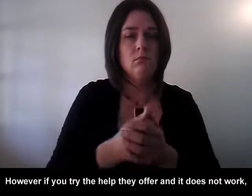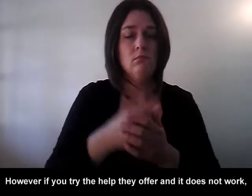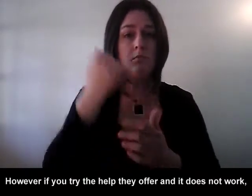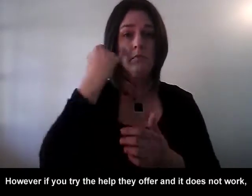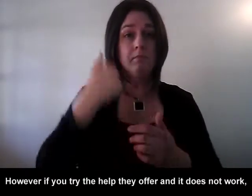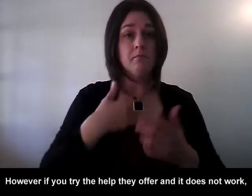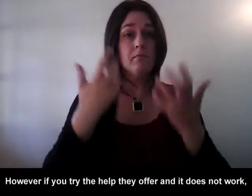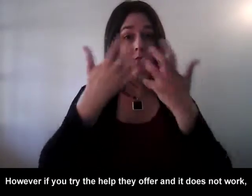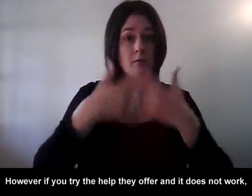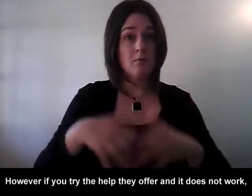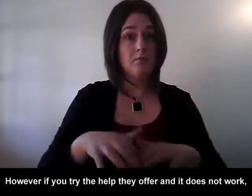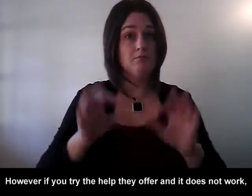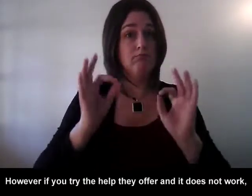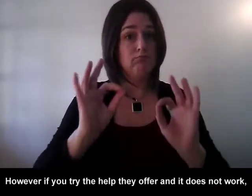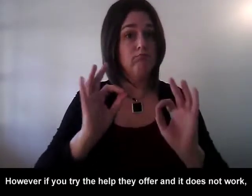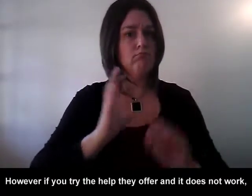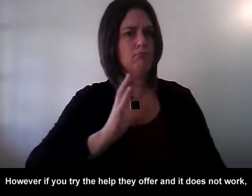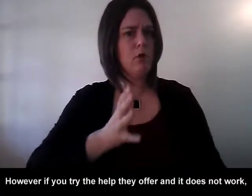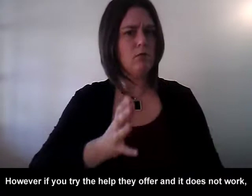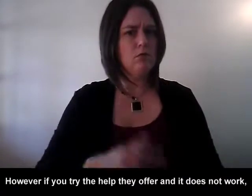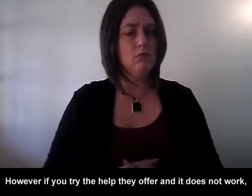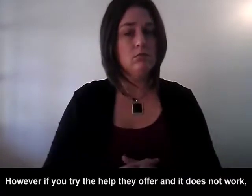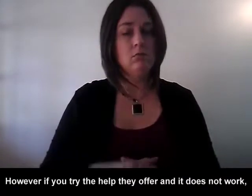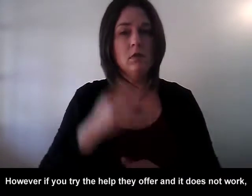However, if you try the help they offer and it does not work,